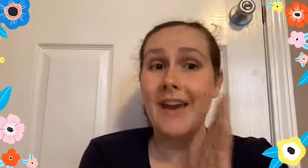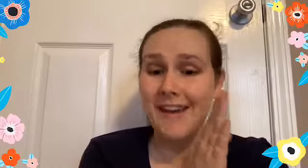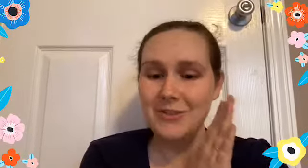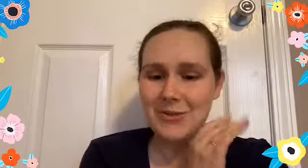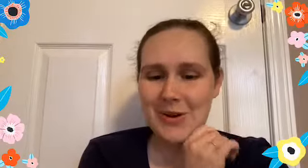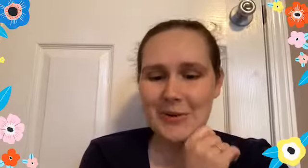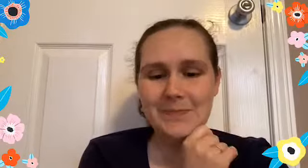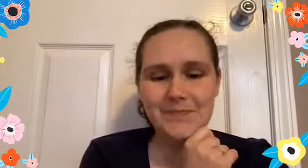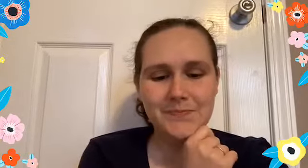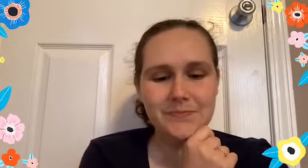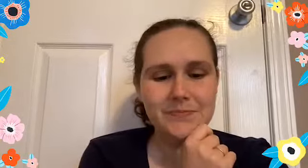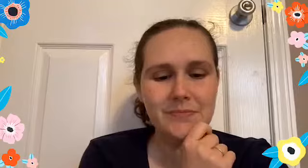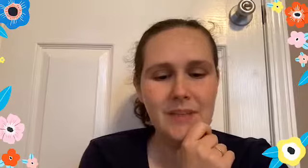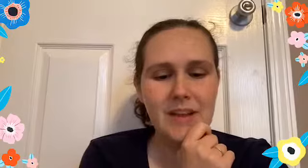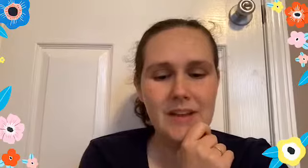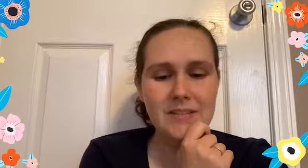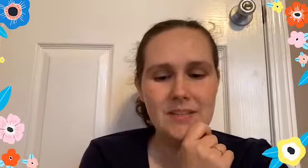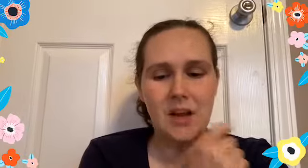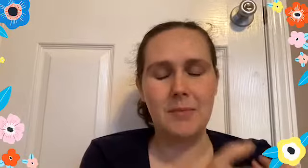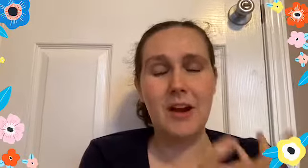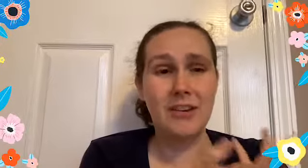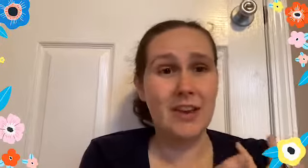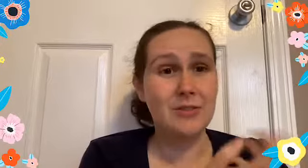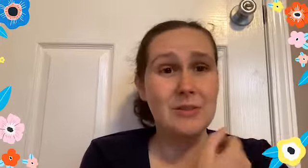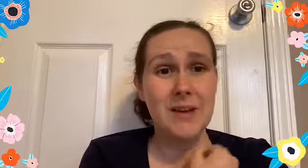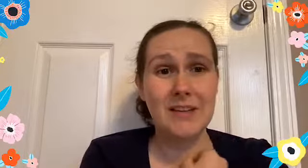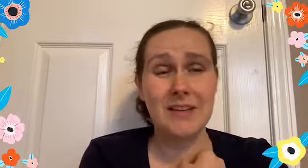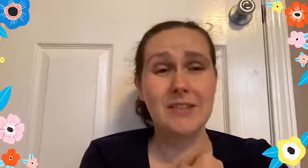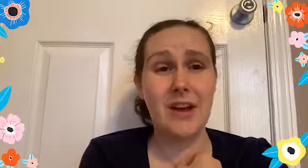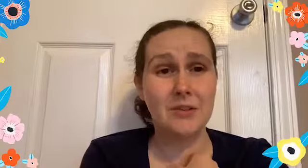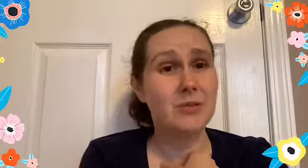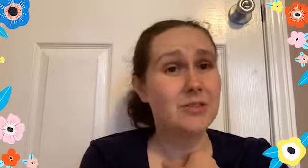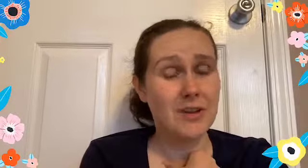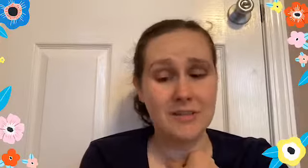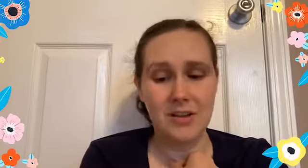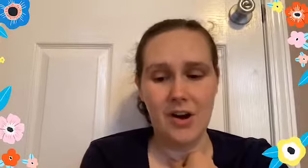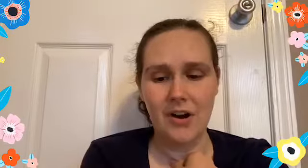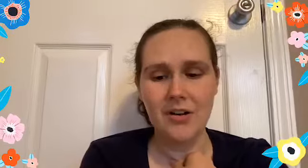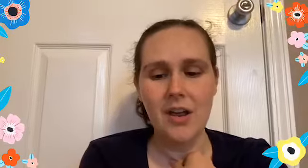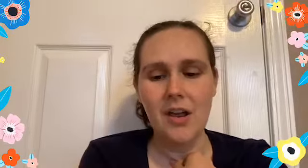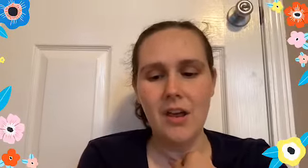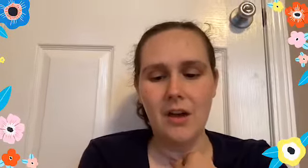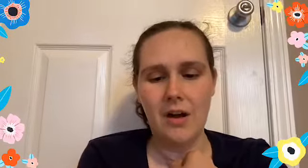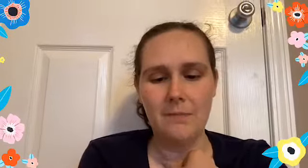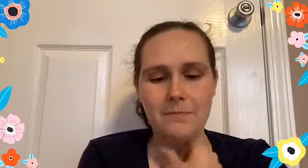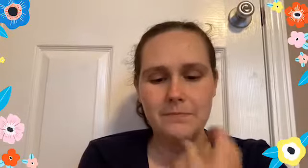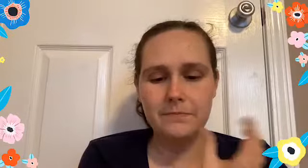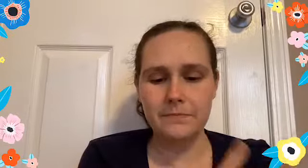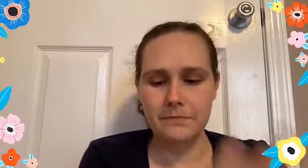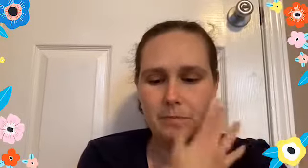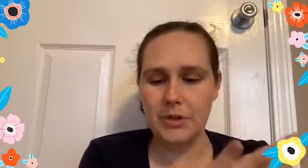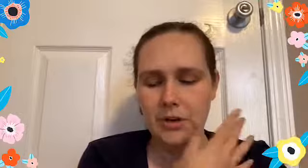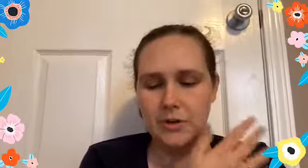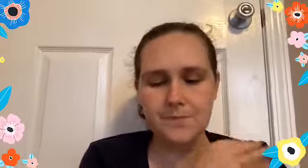can do though is, um, I already gave you some ideas of how to address the card. Um, when you're